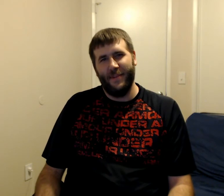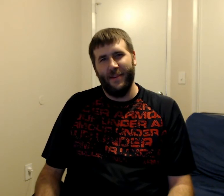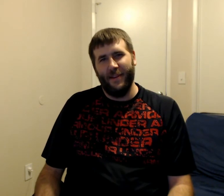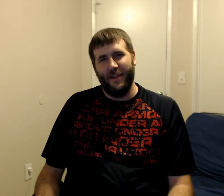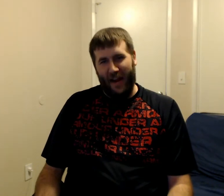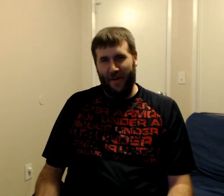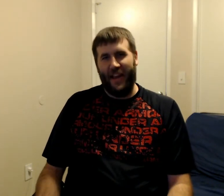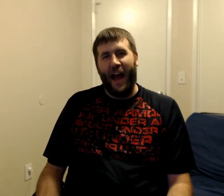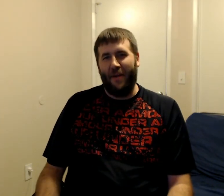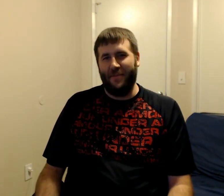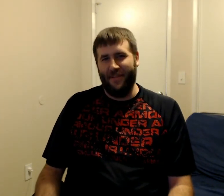Here we go.